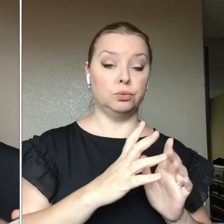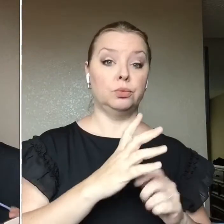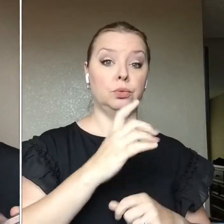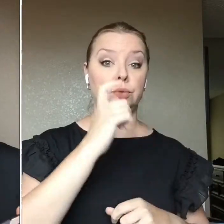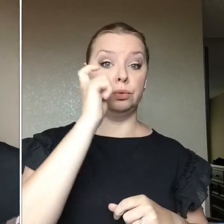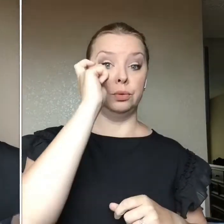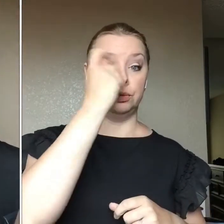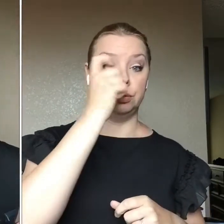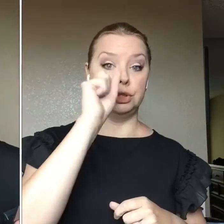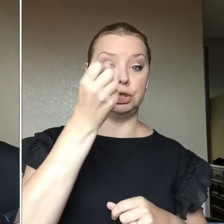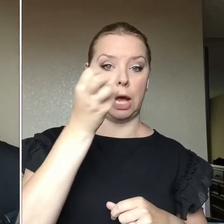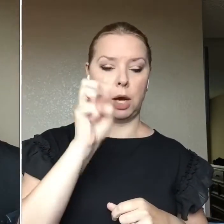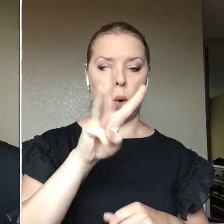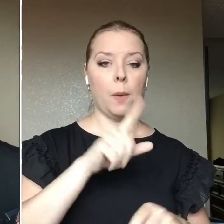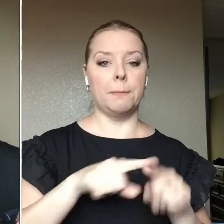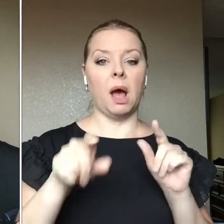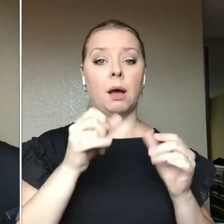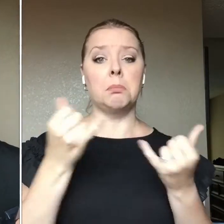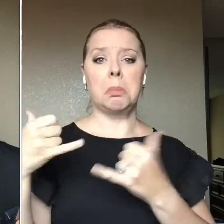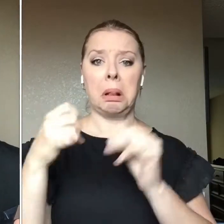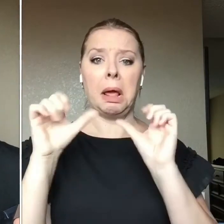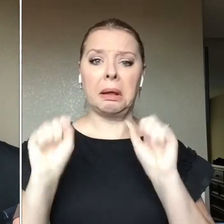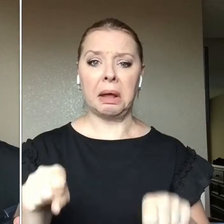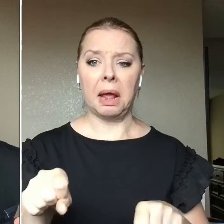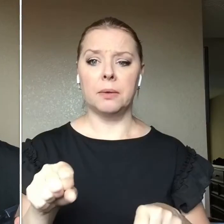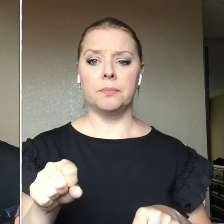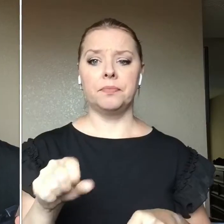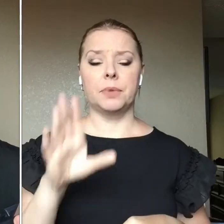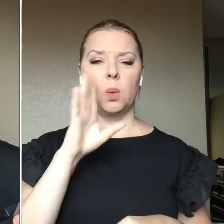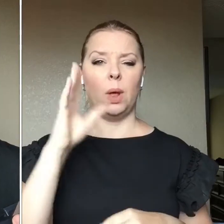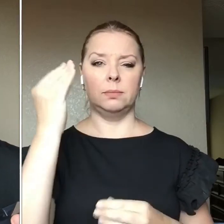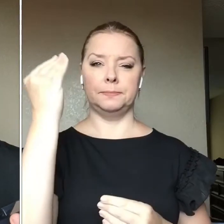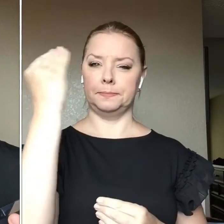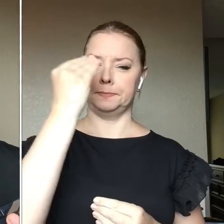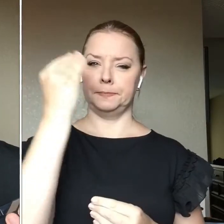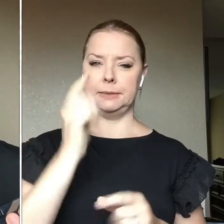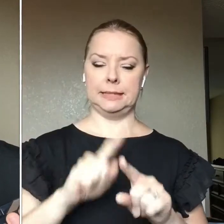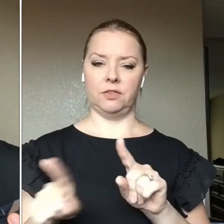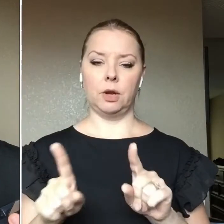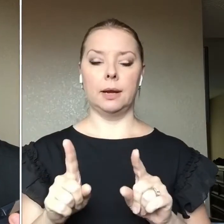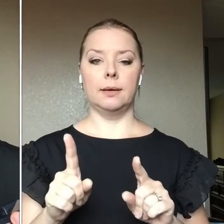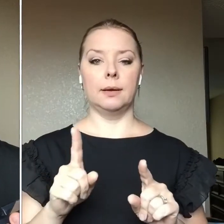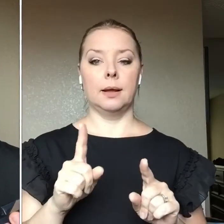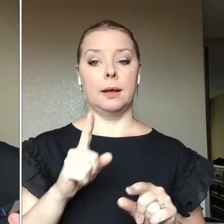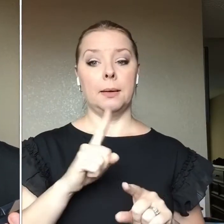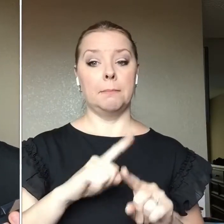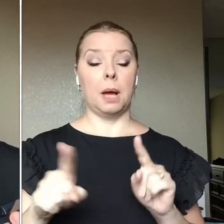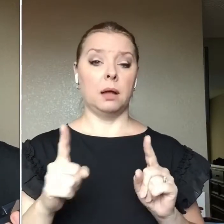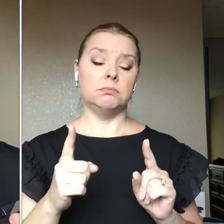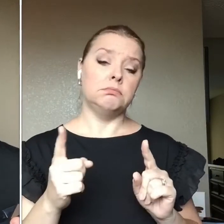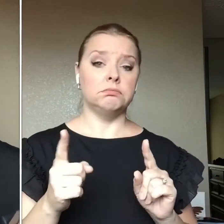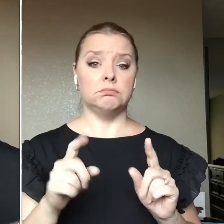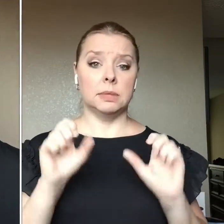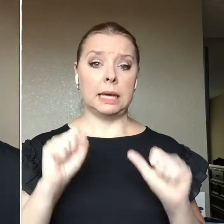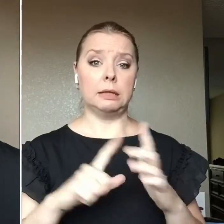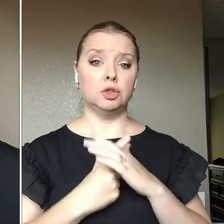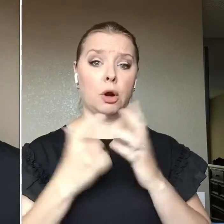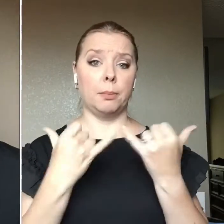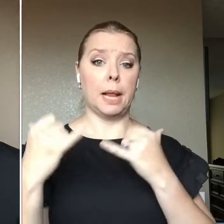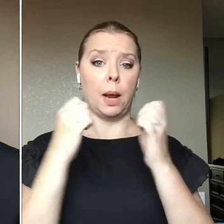Um, so they're going to move around differently, but it's not a bad way to start playing with some color. So